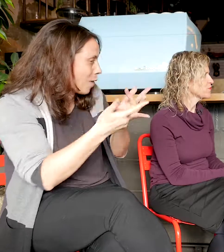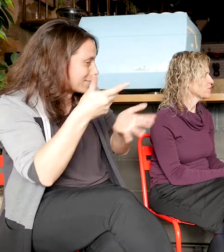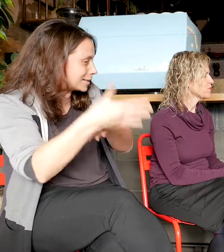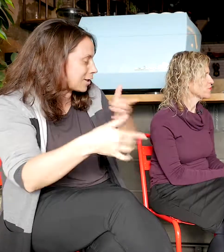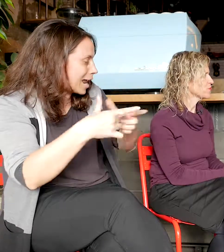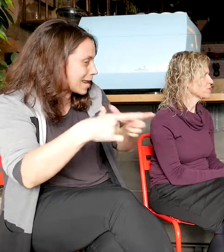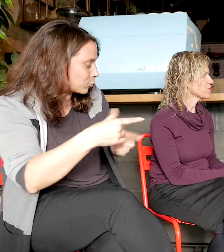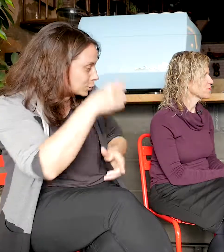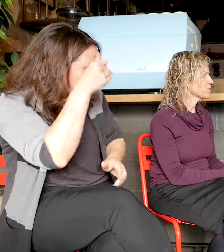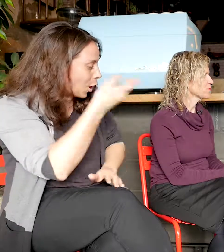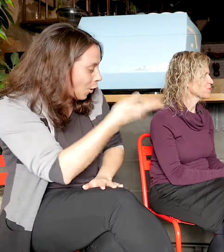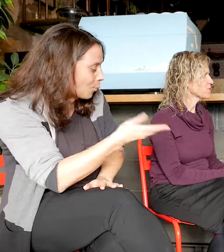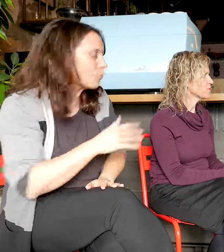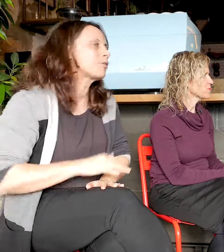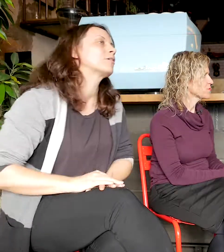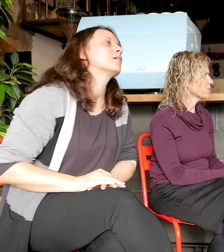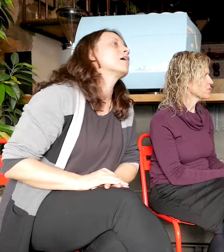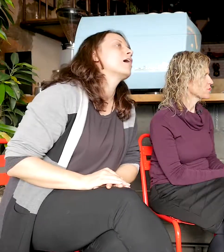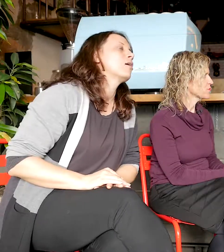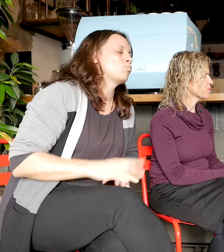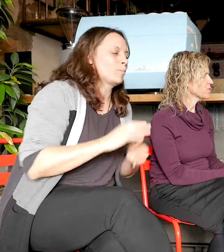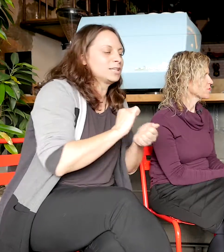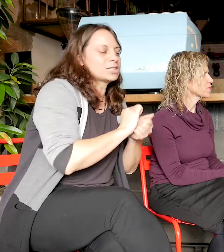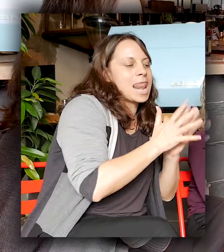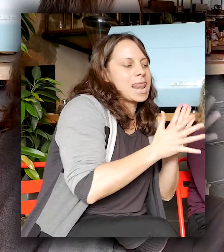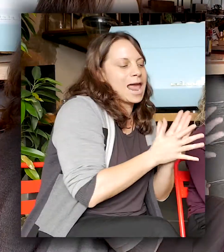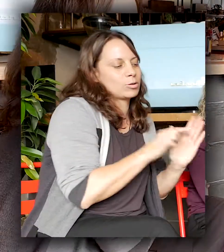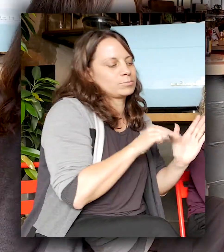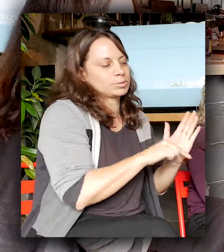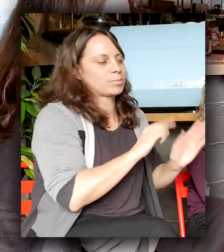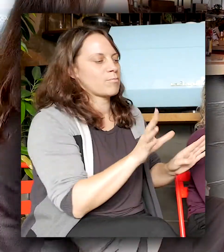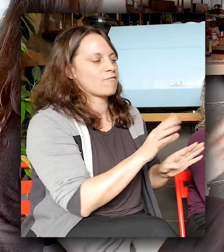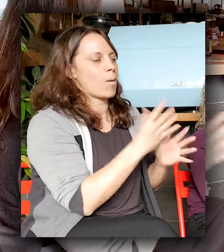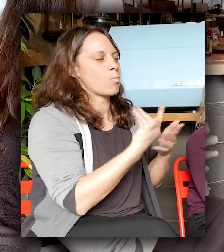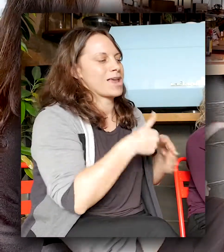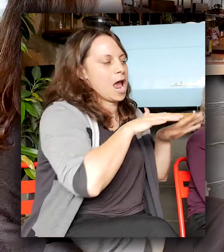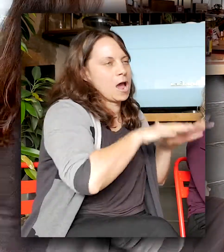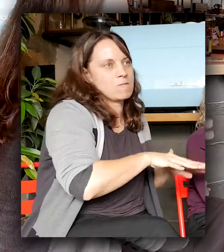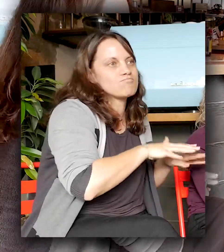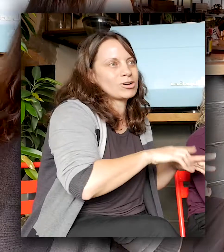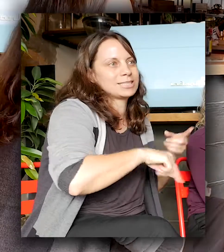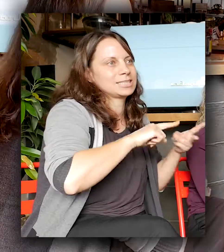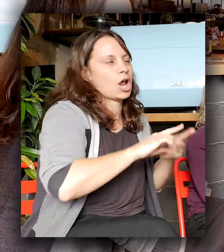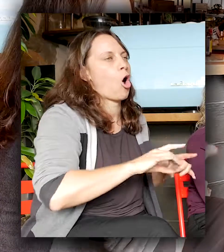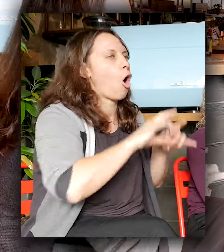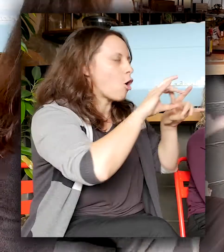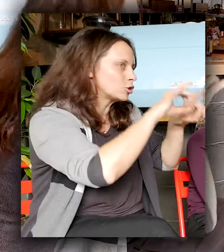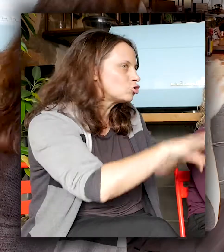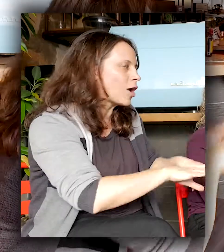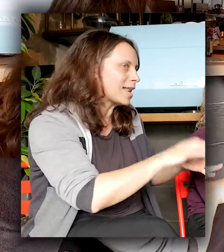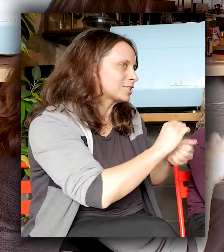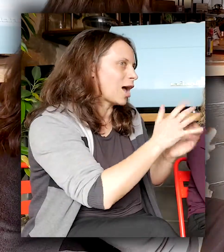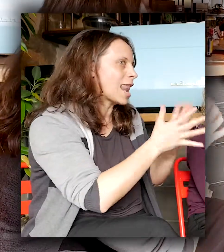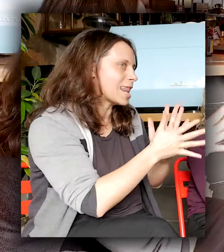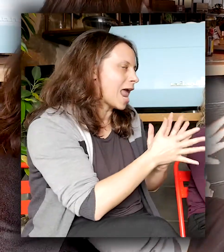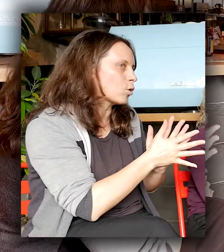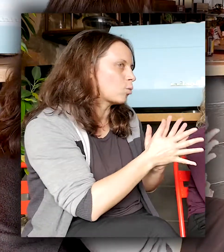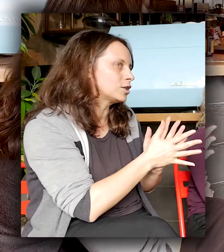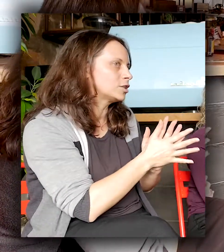So, New Zealand sign language is developed from Australian sign language and British sign language, so they're kind of sister languages. So there's about 30% difference between all